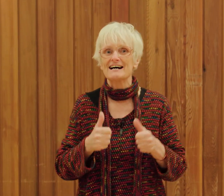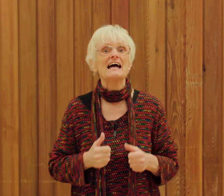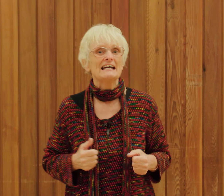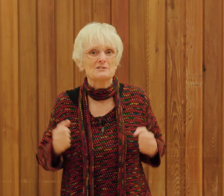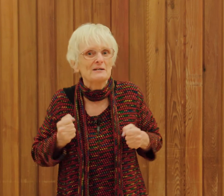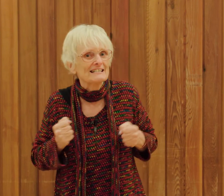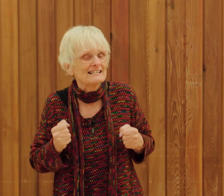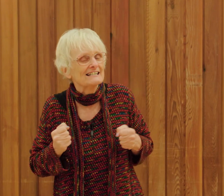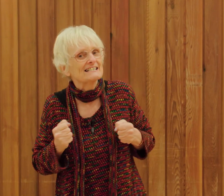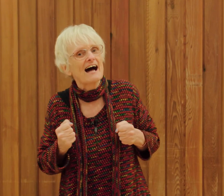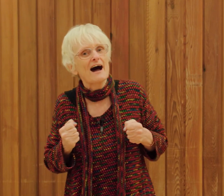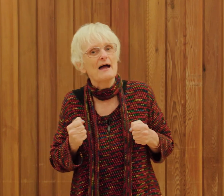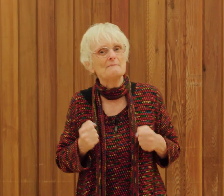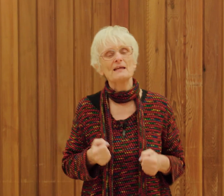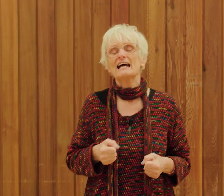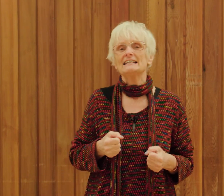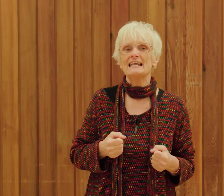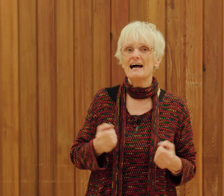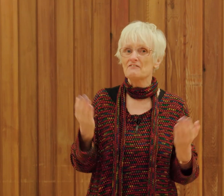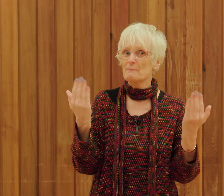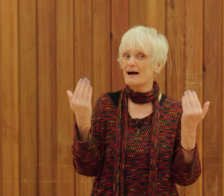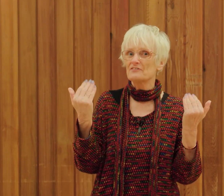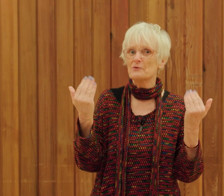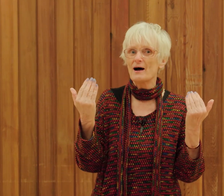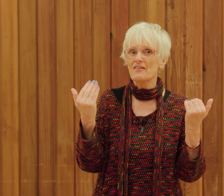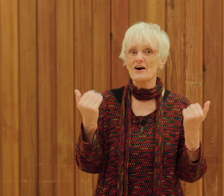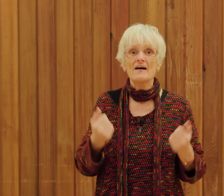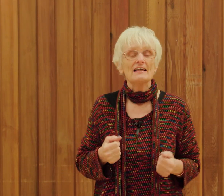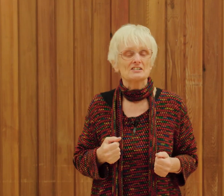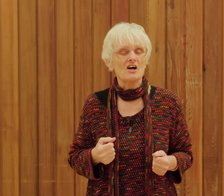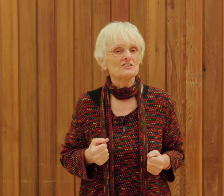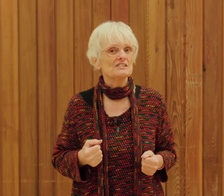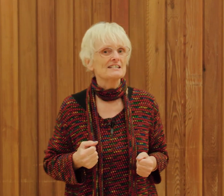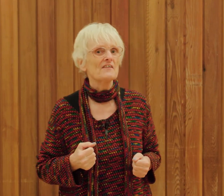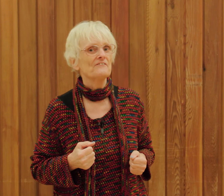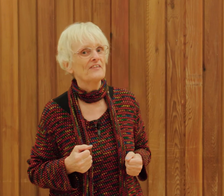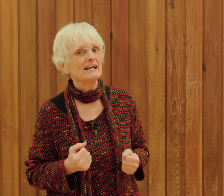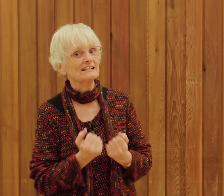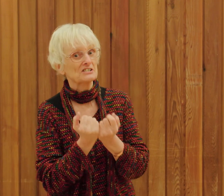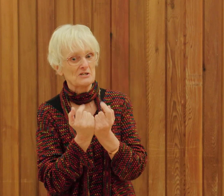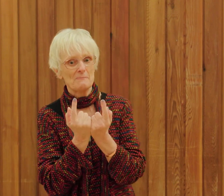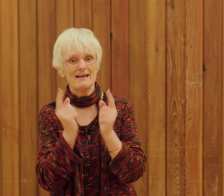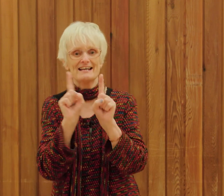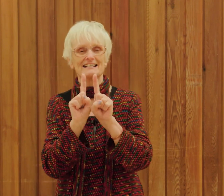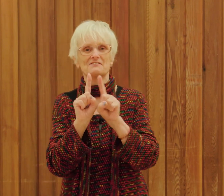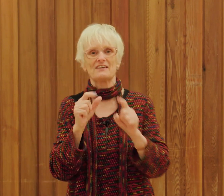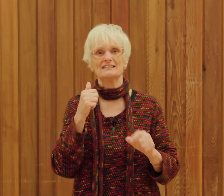it's winter time never mind the weather there's lots of things to make us feel